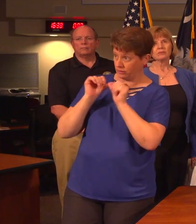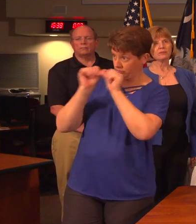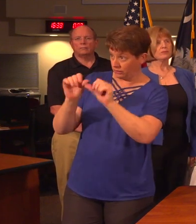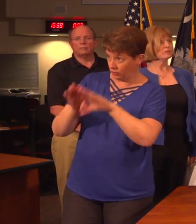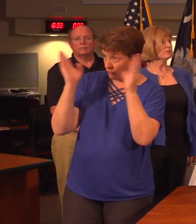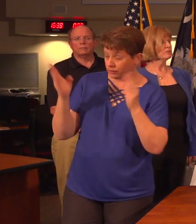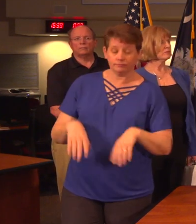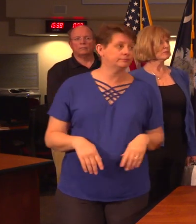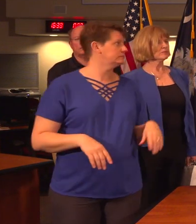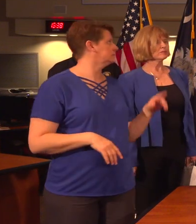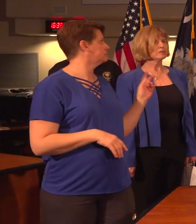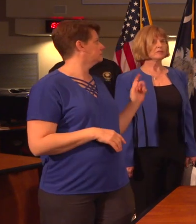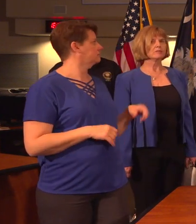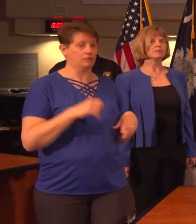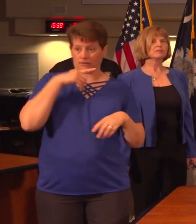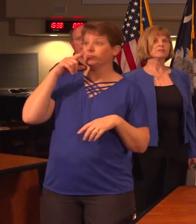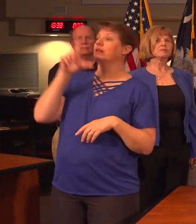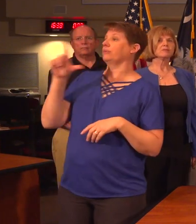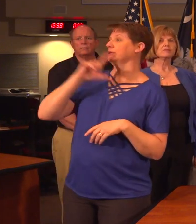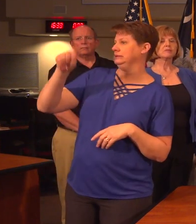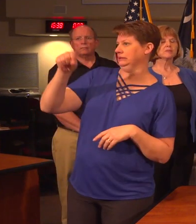remain open? Public libraries, yes.